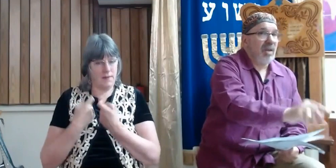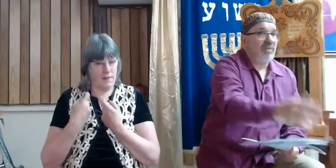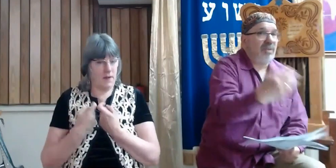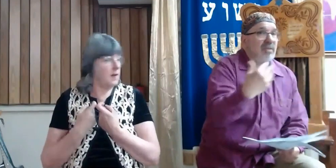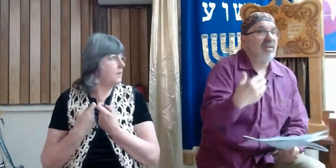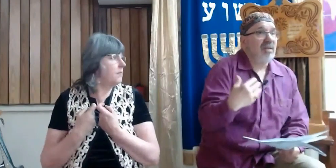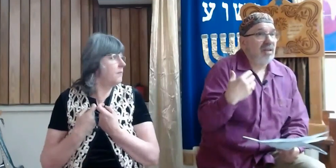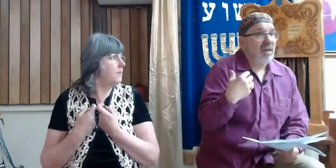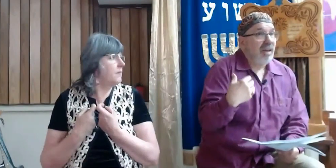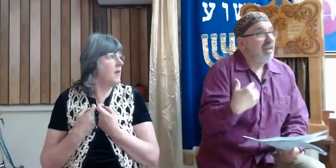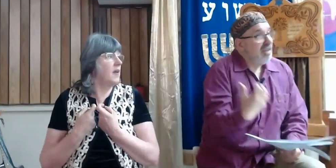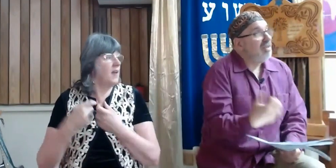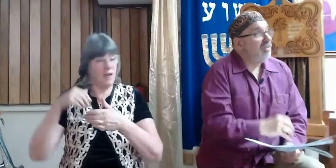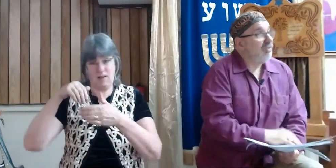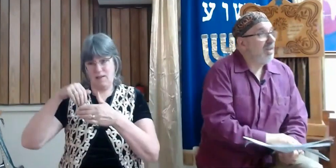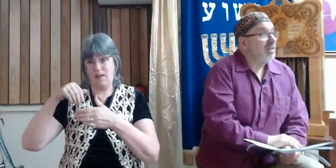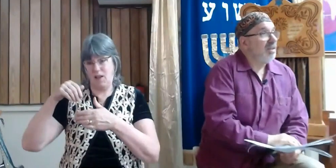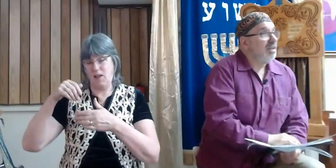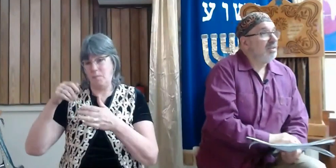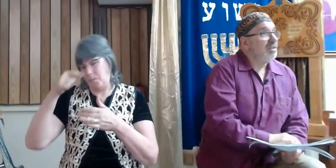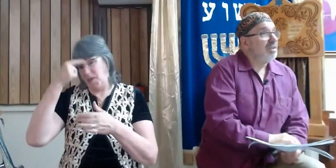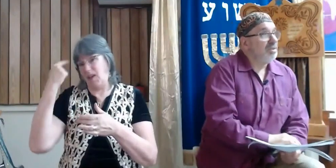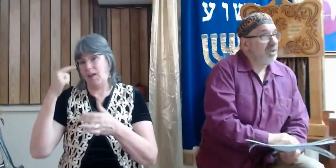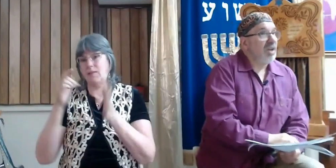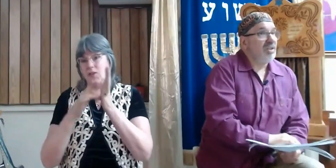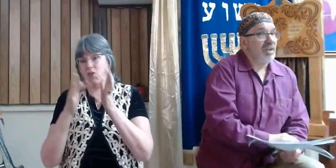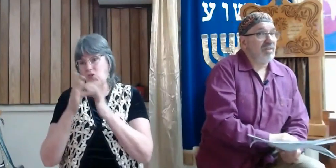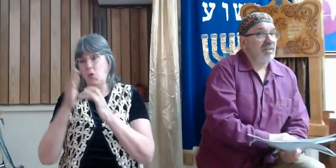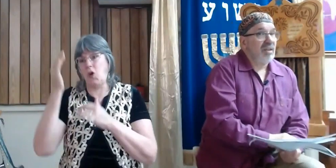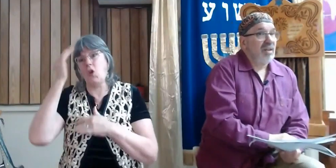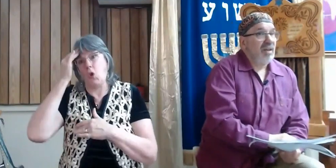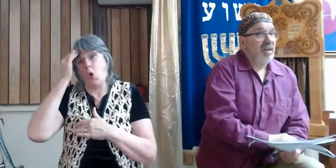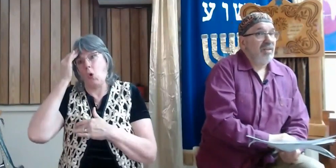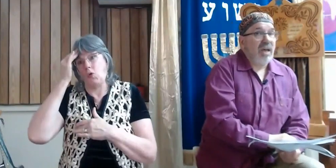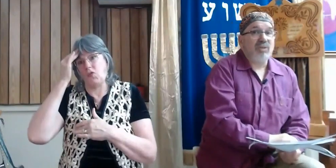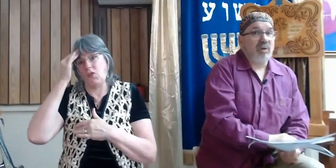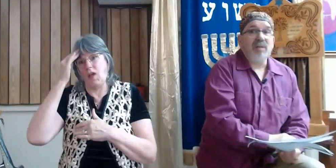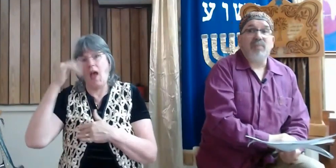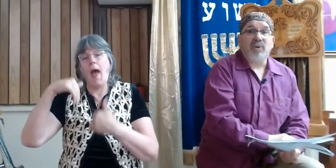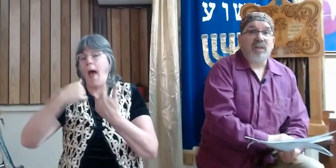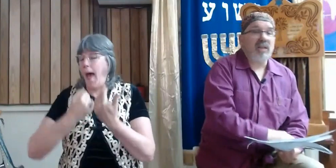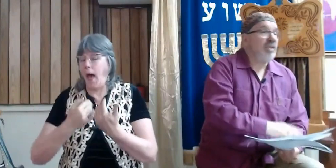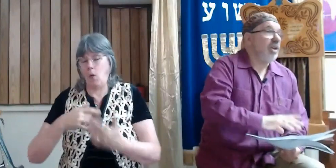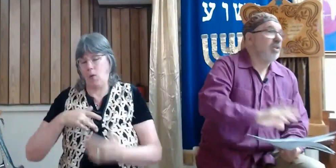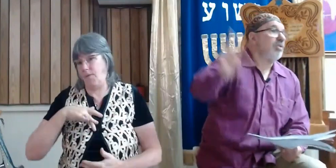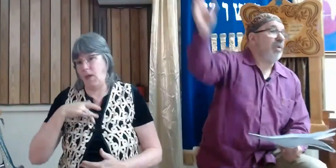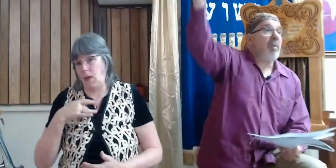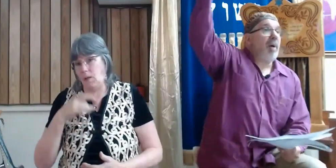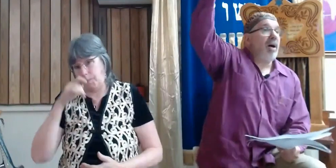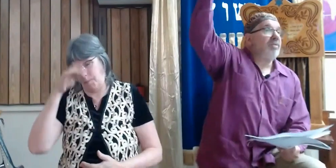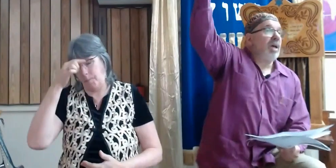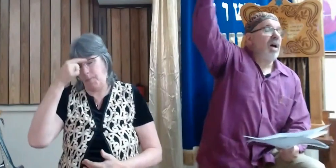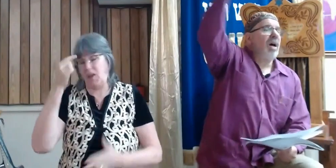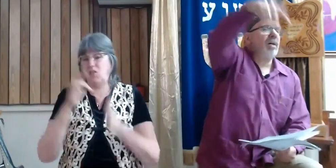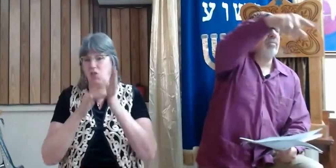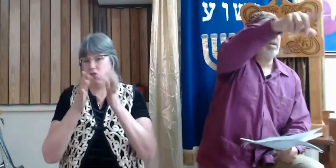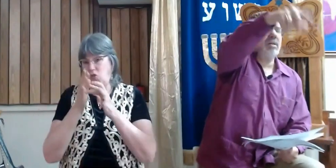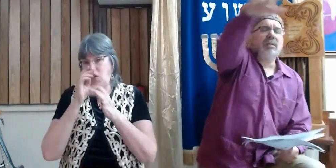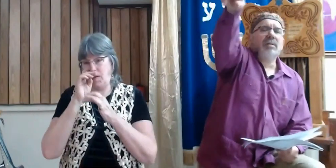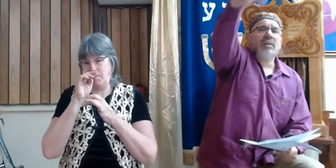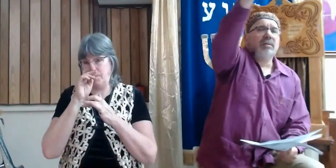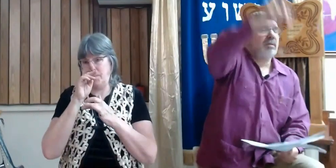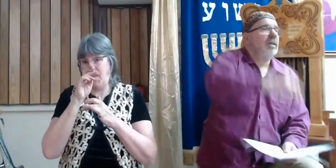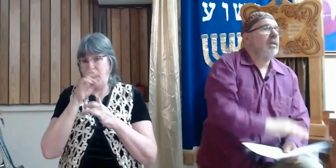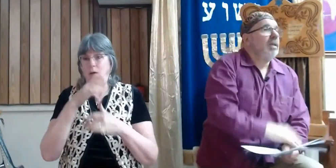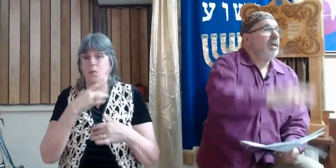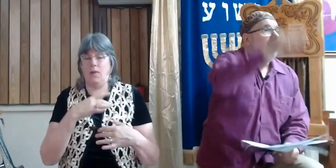his own self, and he's fit to judge us. That's really important. didn't judge us from above. He